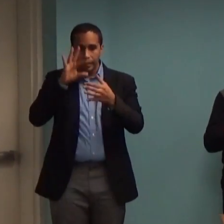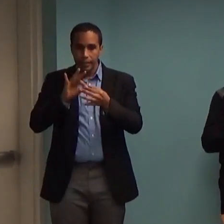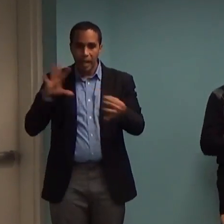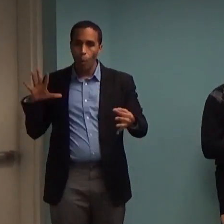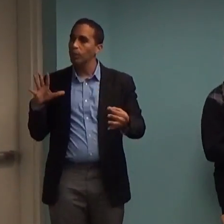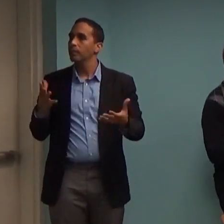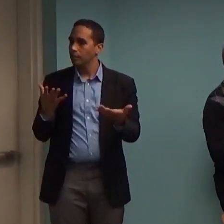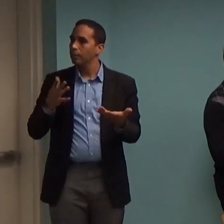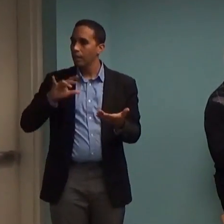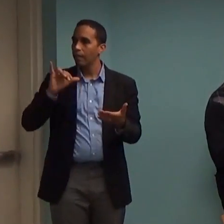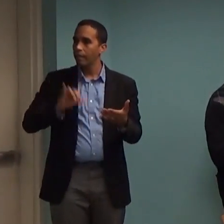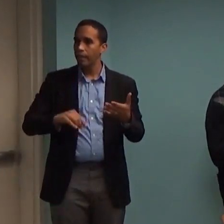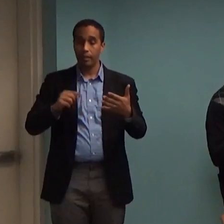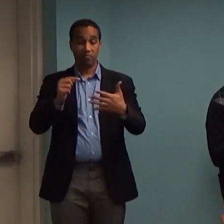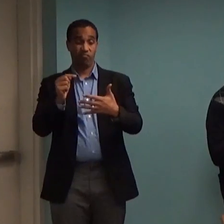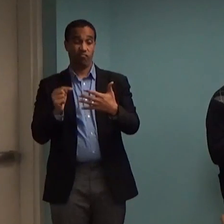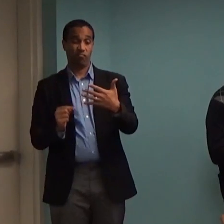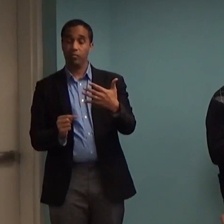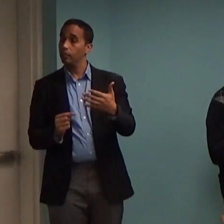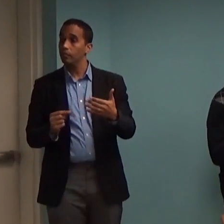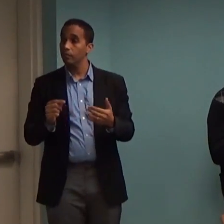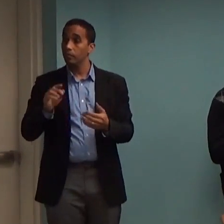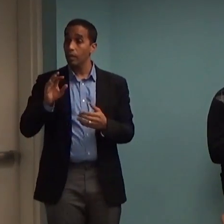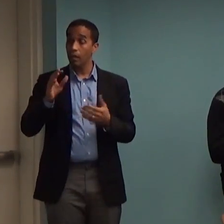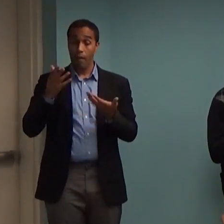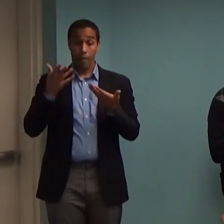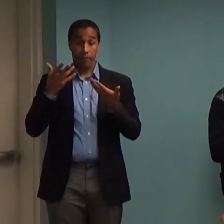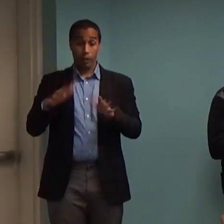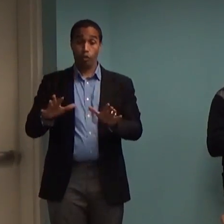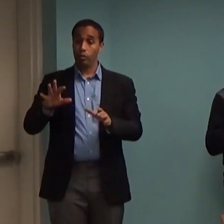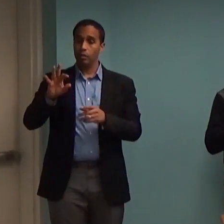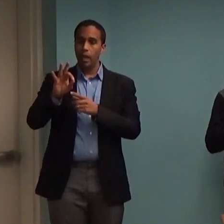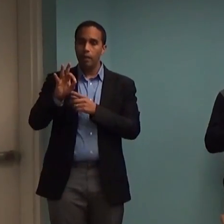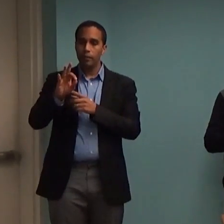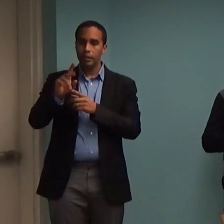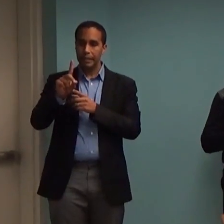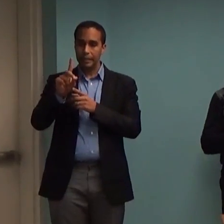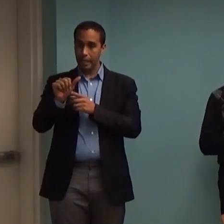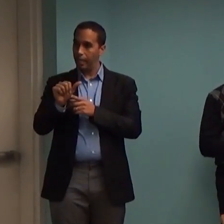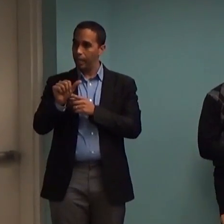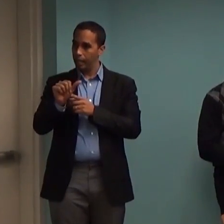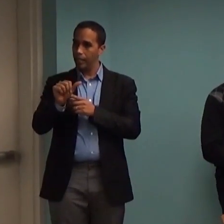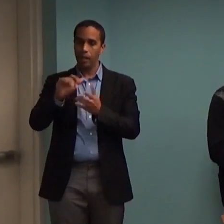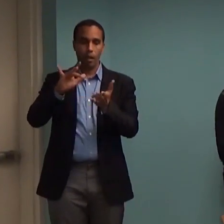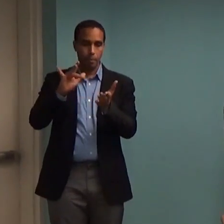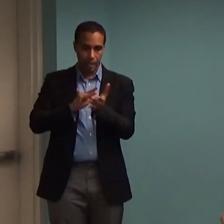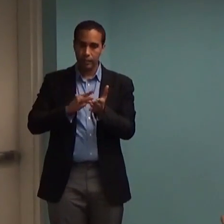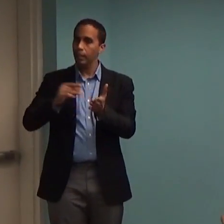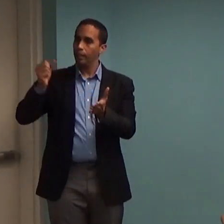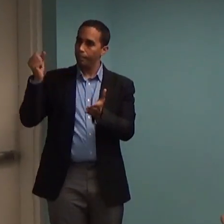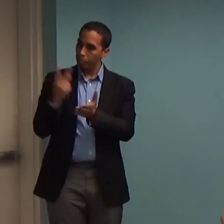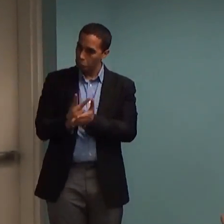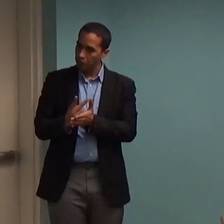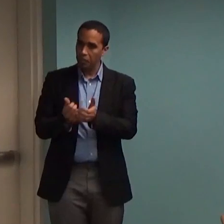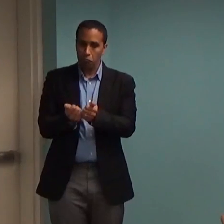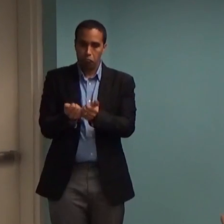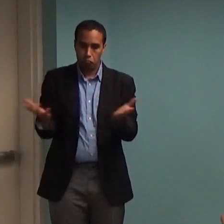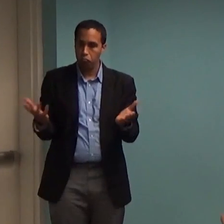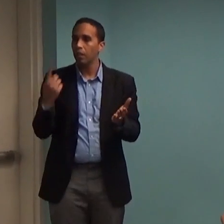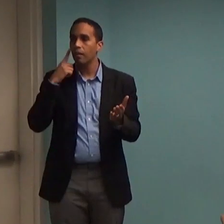problems are ones where the FDA has medication on the market that's approved for treating any of these categories. But you